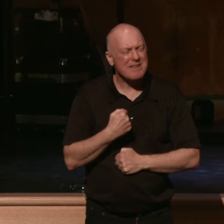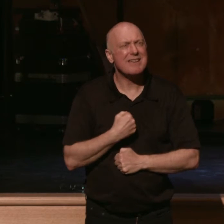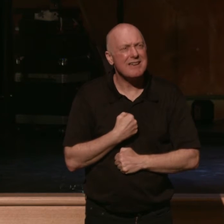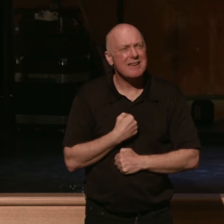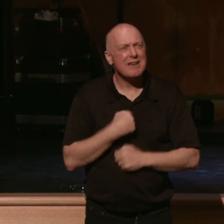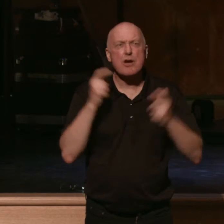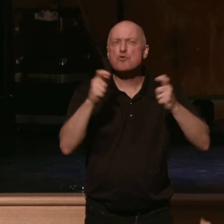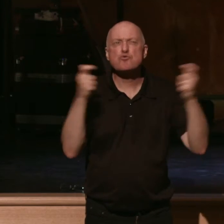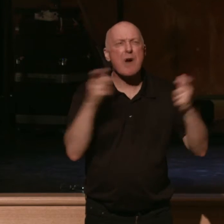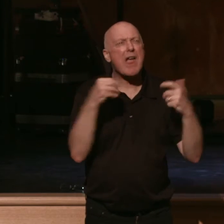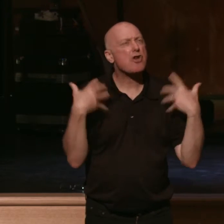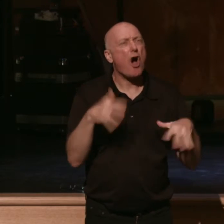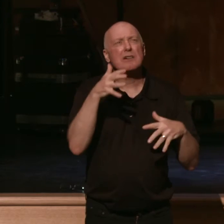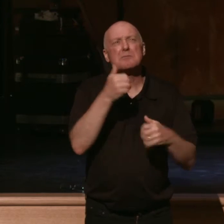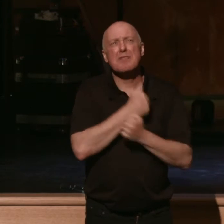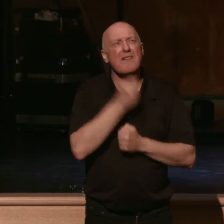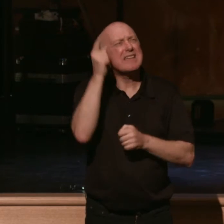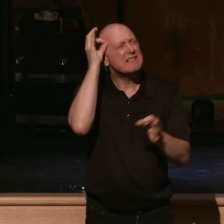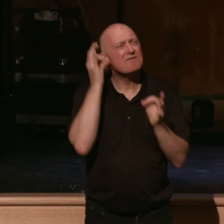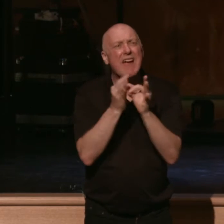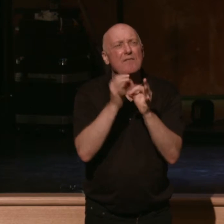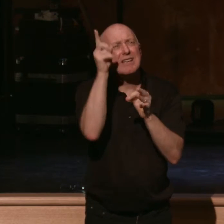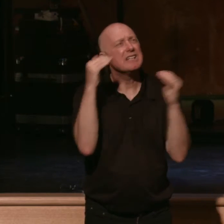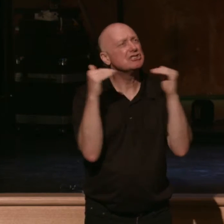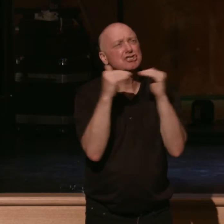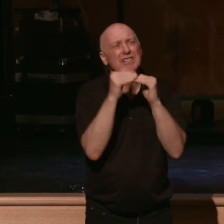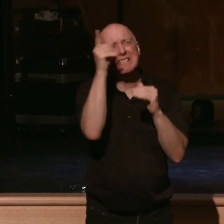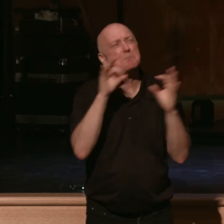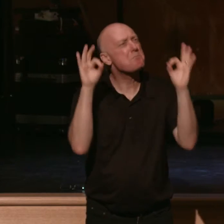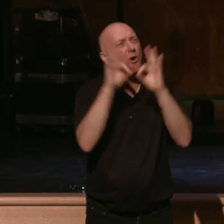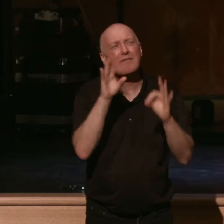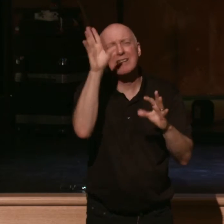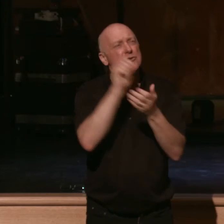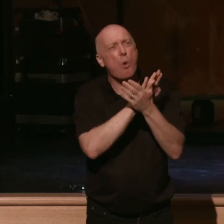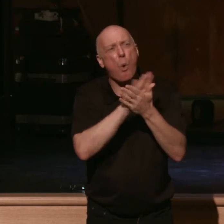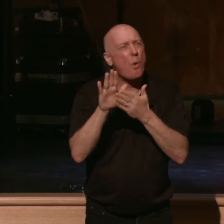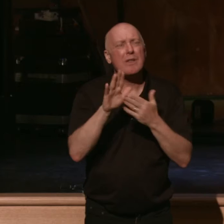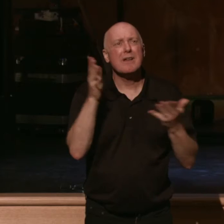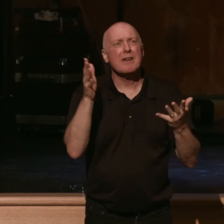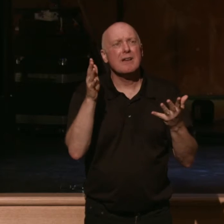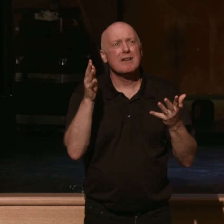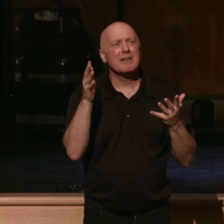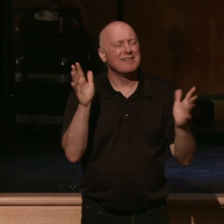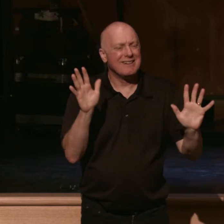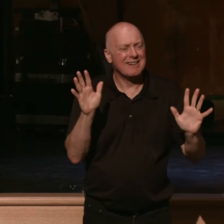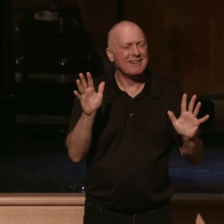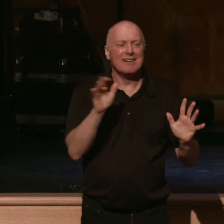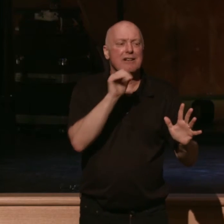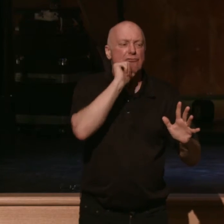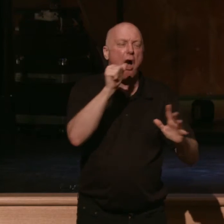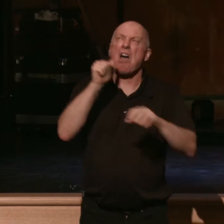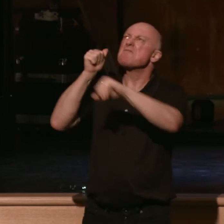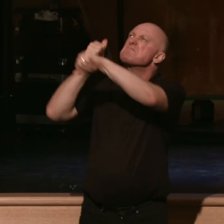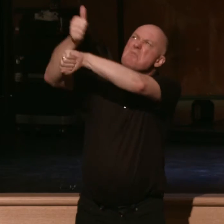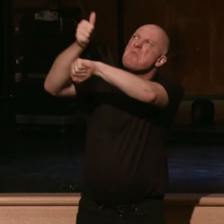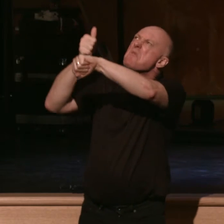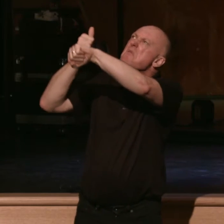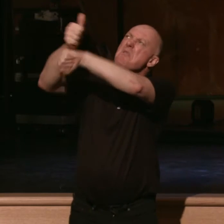awesome love. He is faithful. He is just. He is perfect. He is holy. Instead of accusing God, my heart